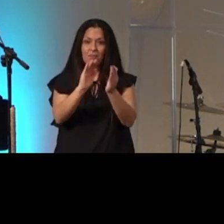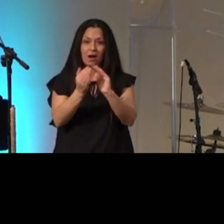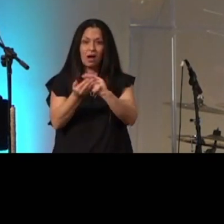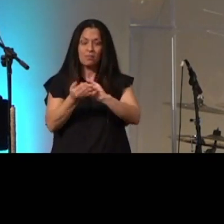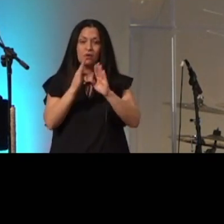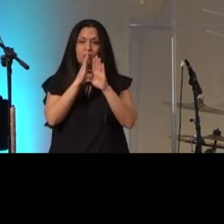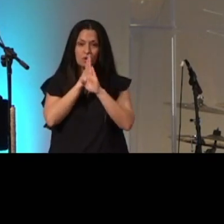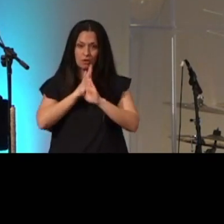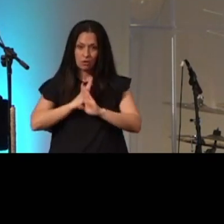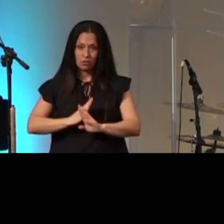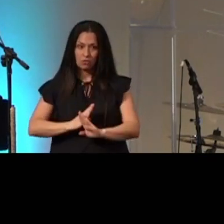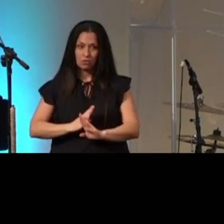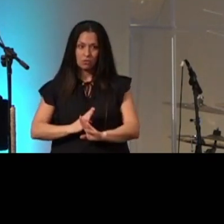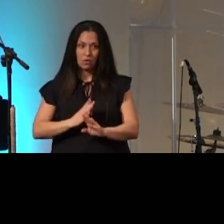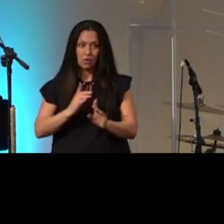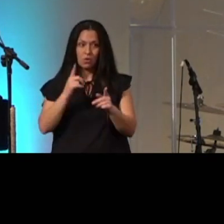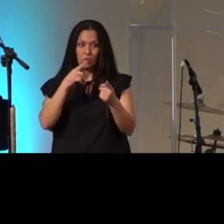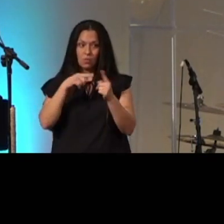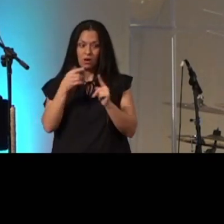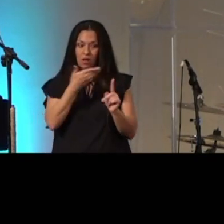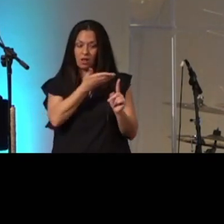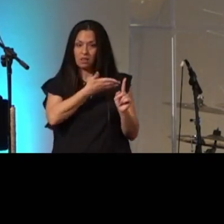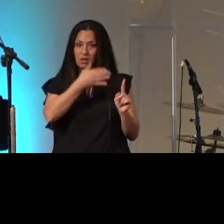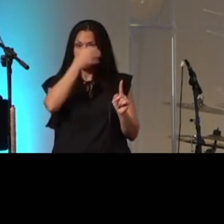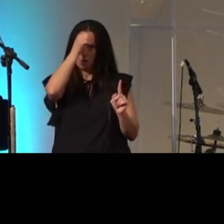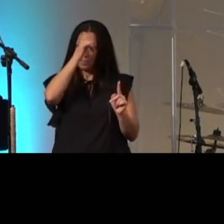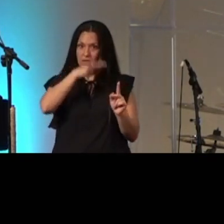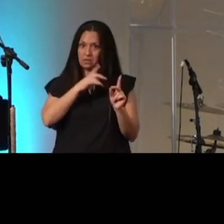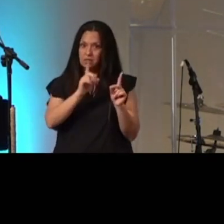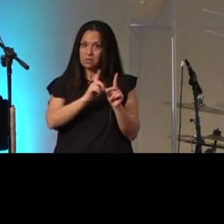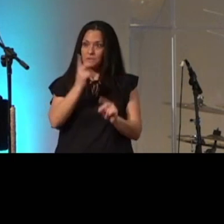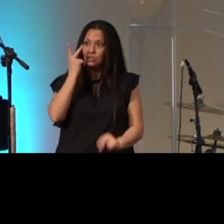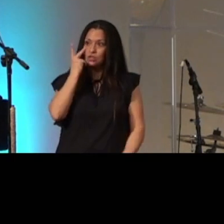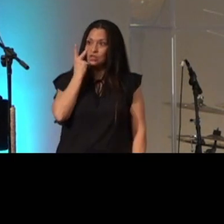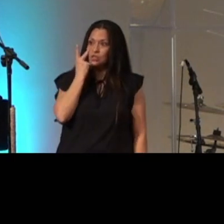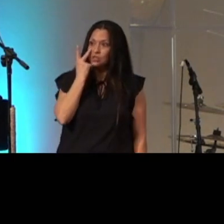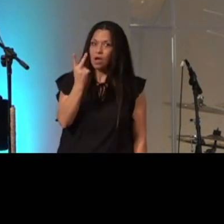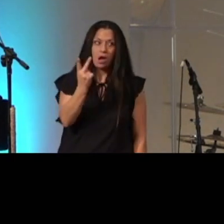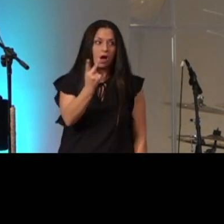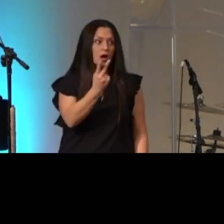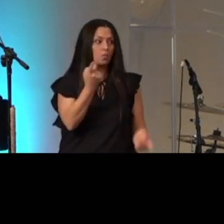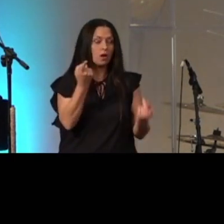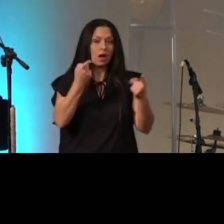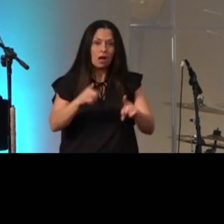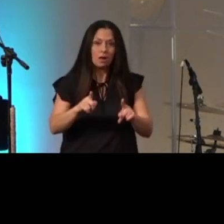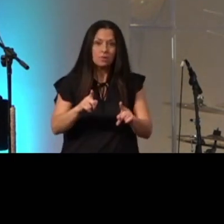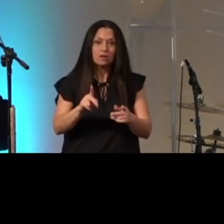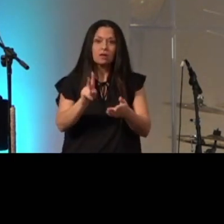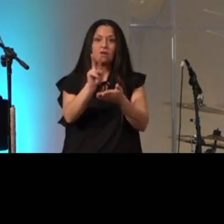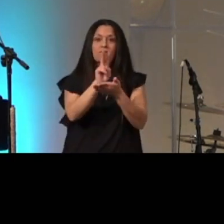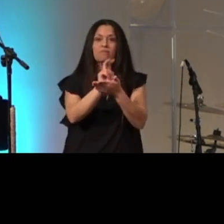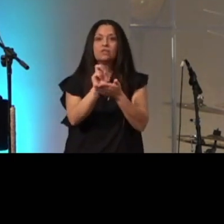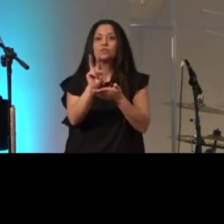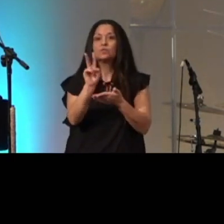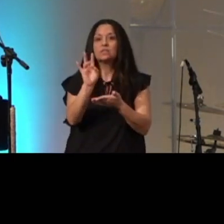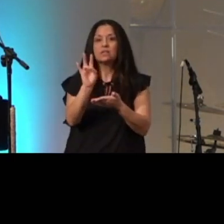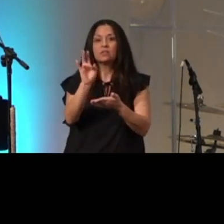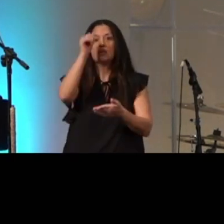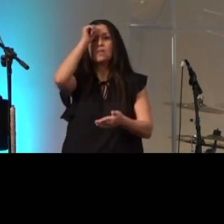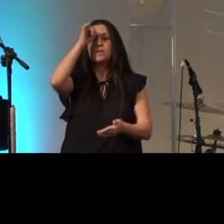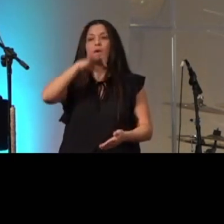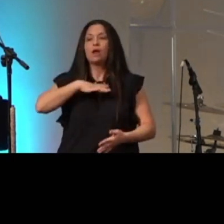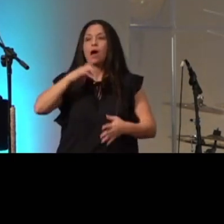and when they saw that verse 27 says the men marveled